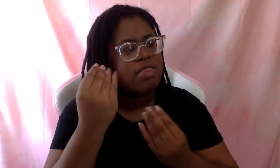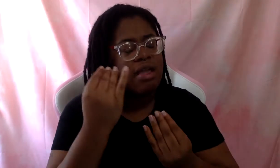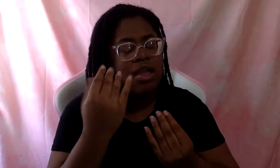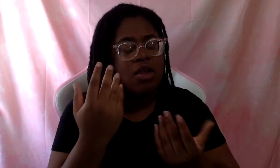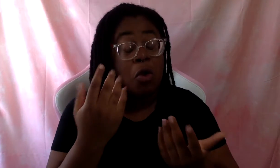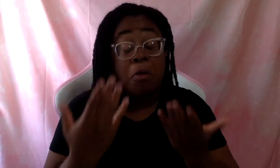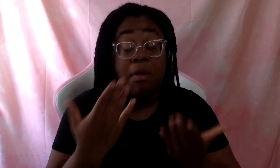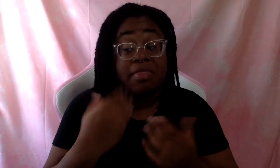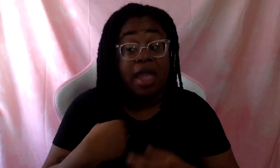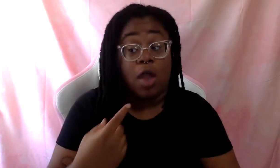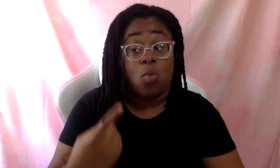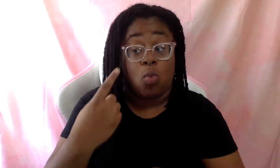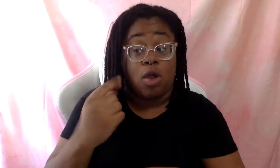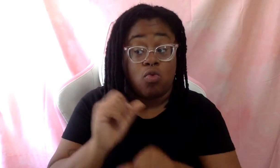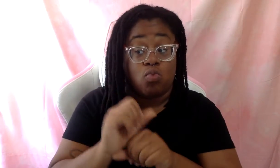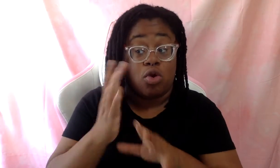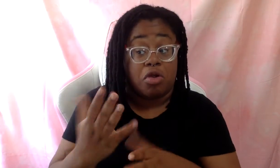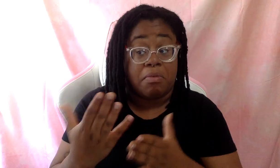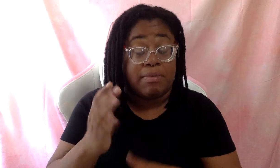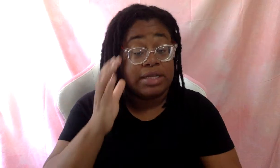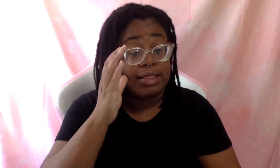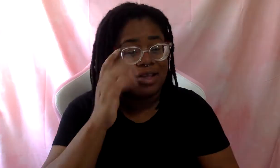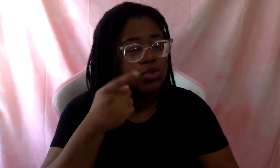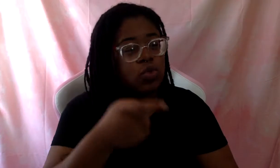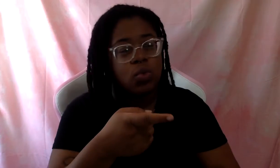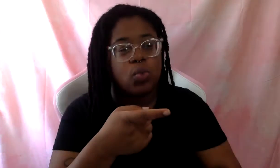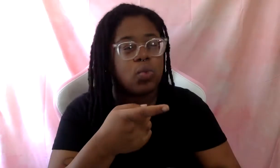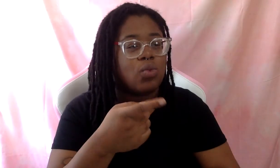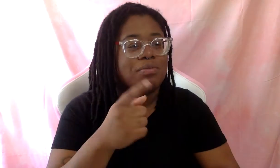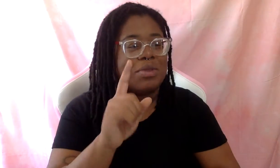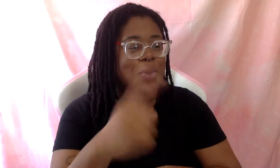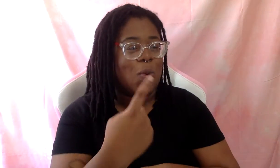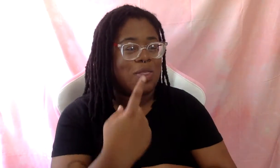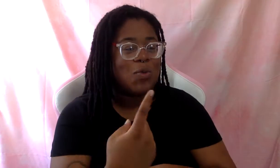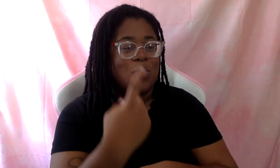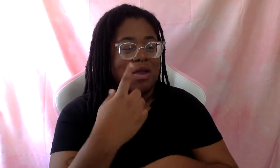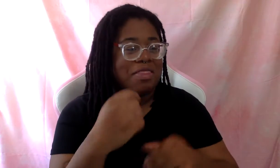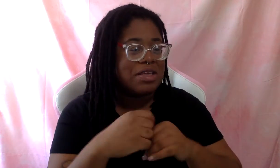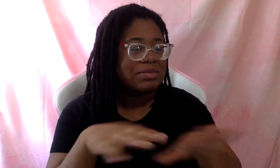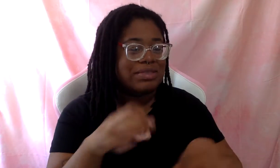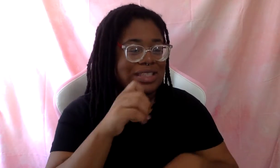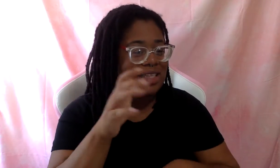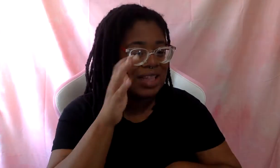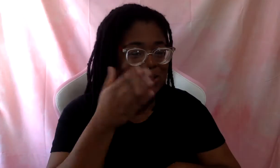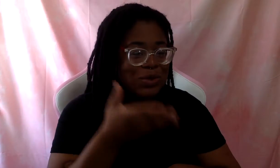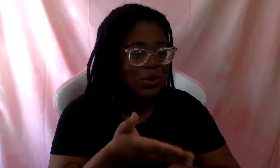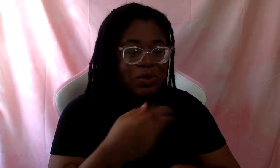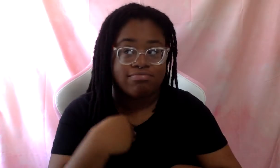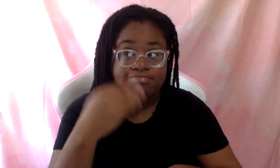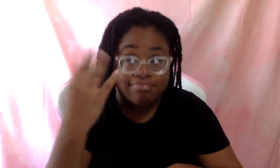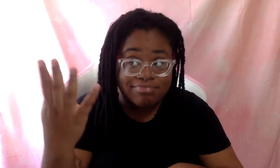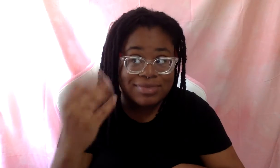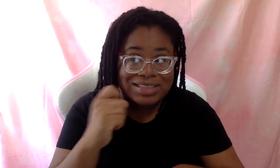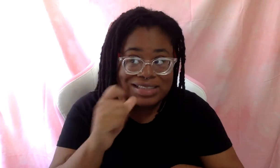did have one and they didn't listen. Have you ever been the one in the space and they just didn't listen? Like you told them like, this is not going to work.